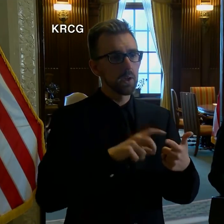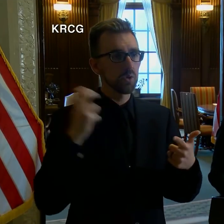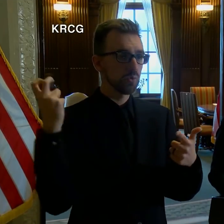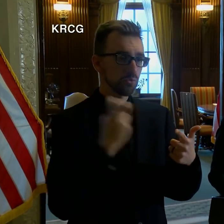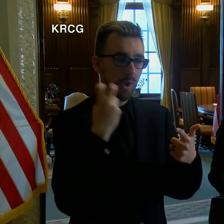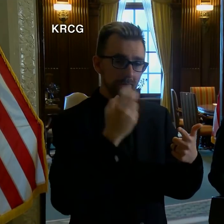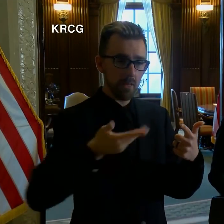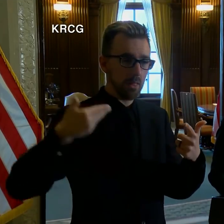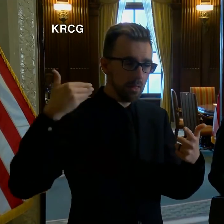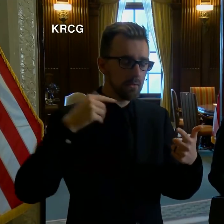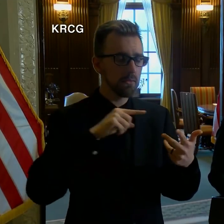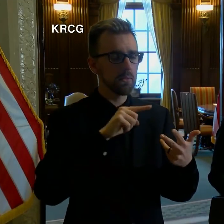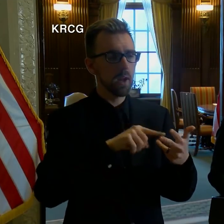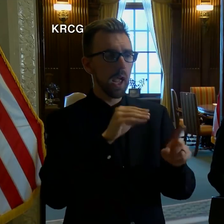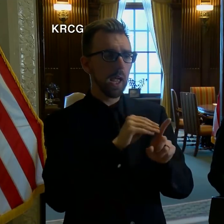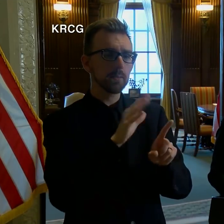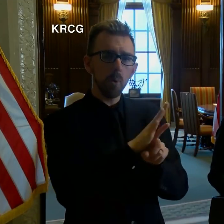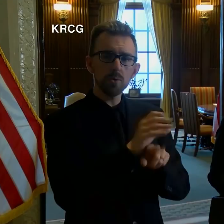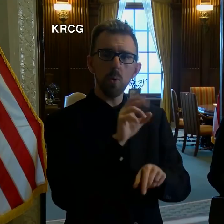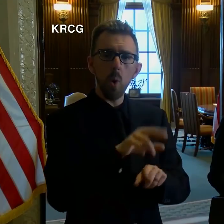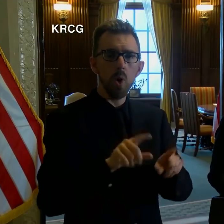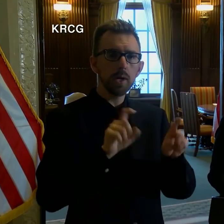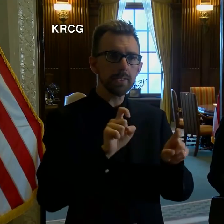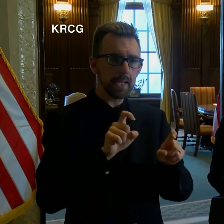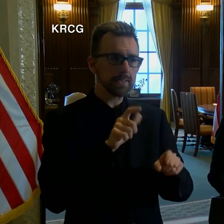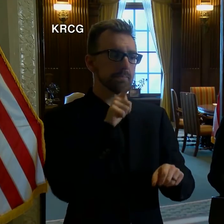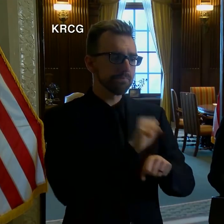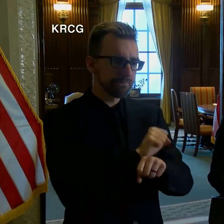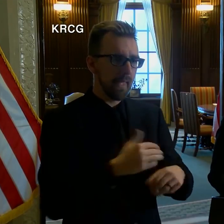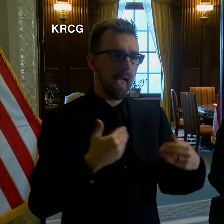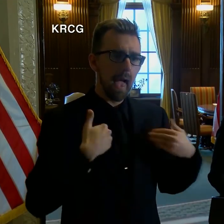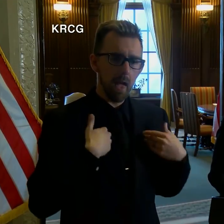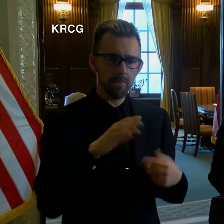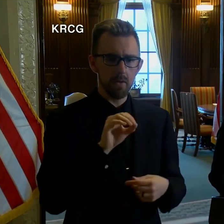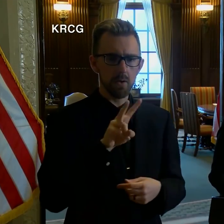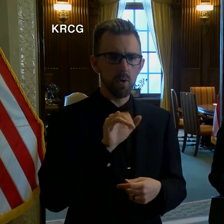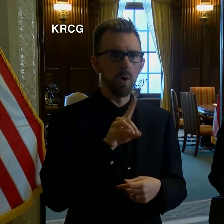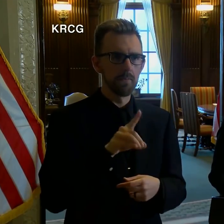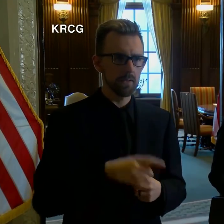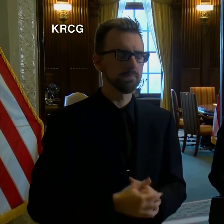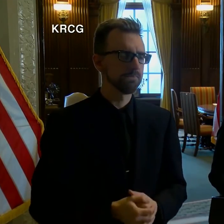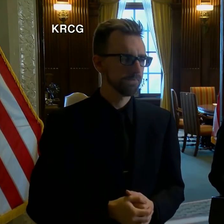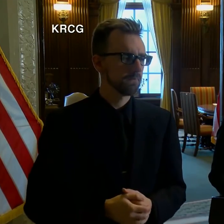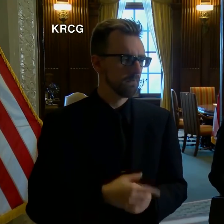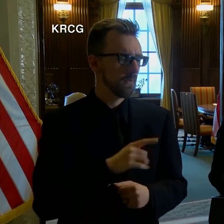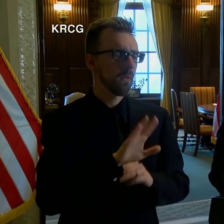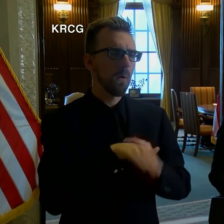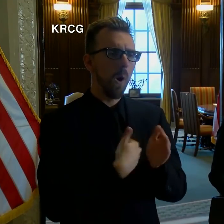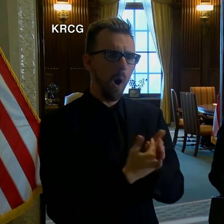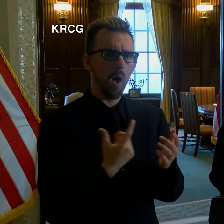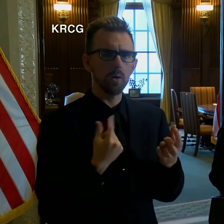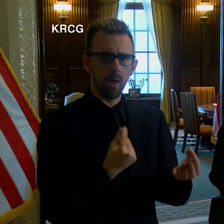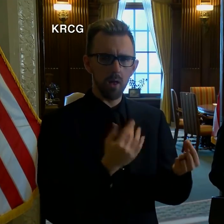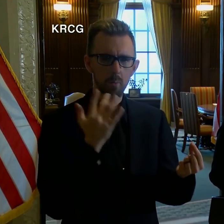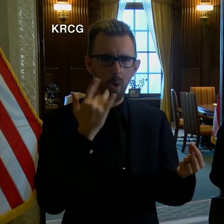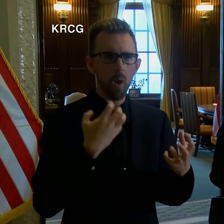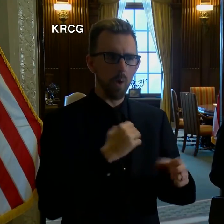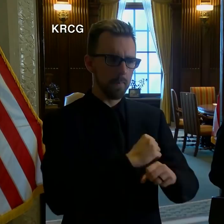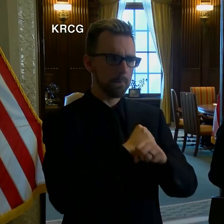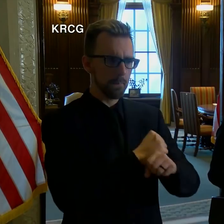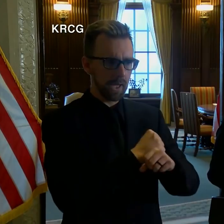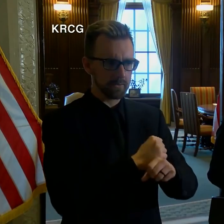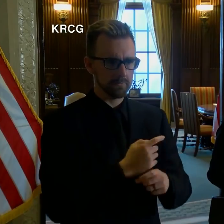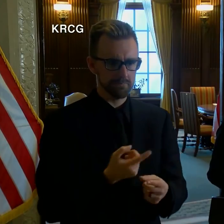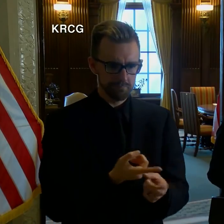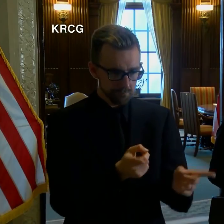they may ask about exposure or testing positive for COVID-19. This is all being done to protect the lives